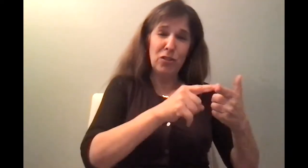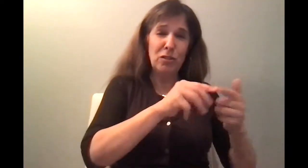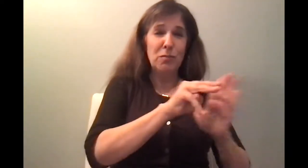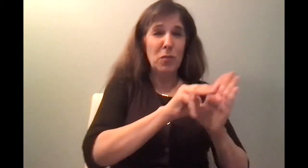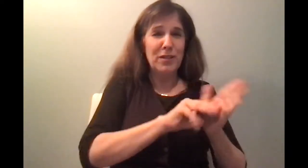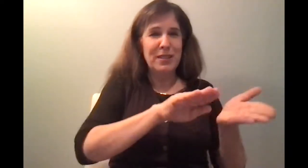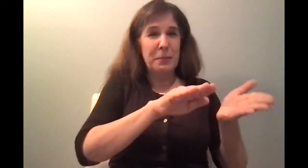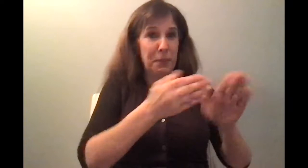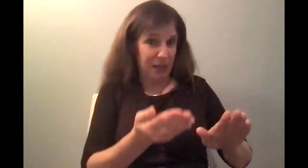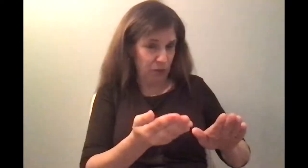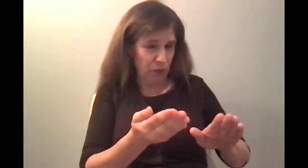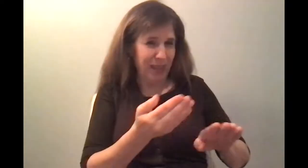later, much, much later on.